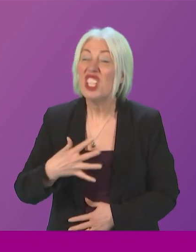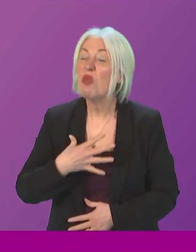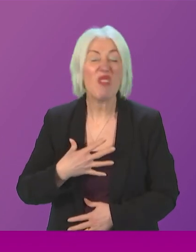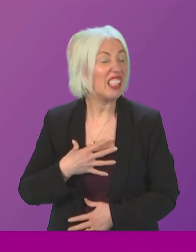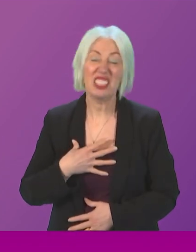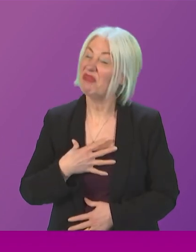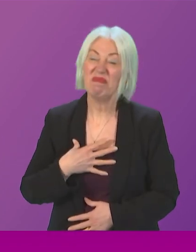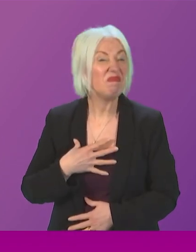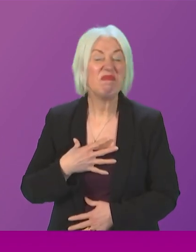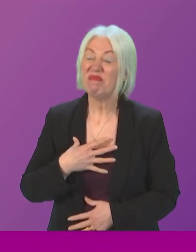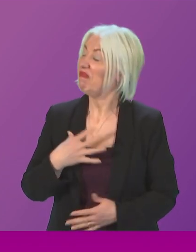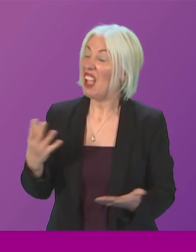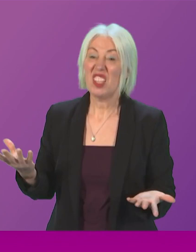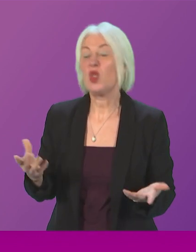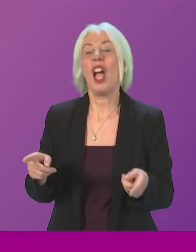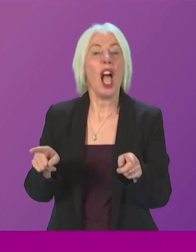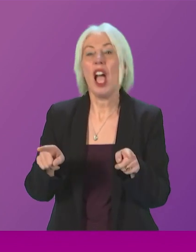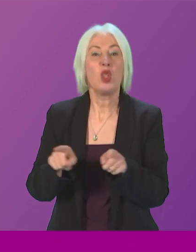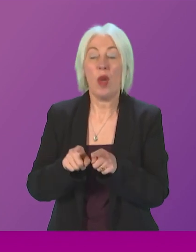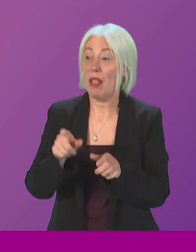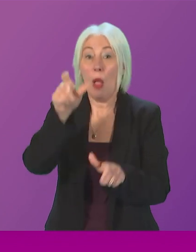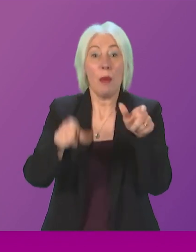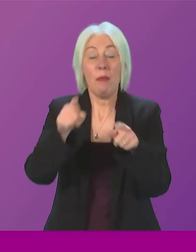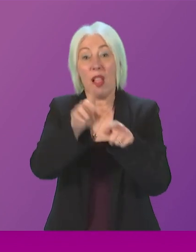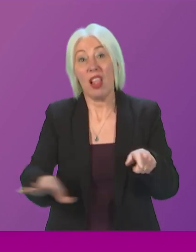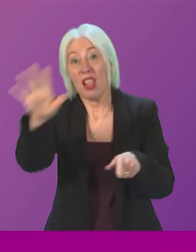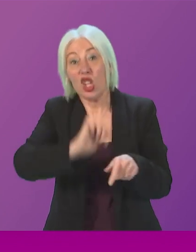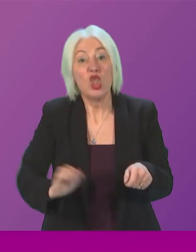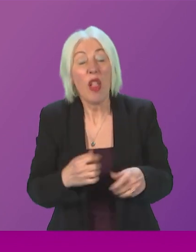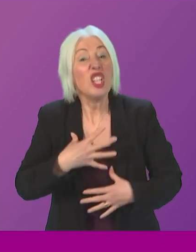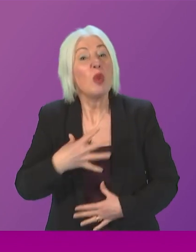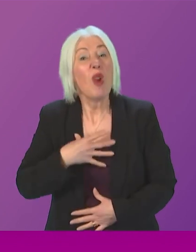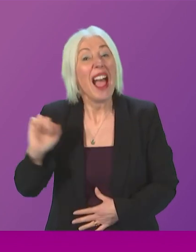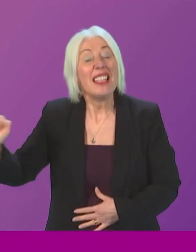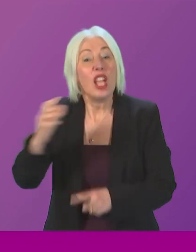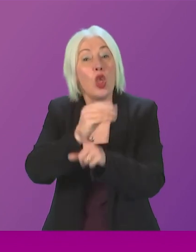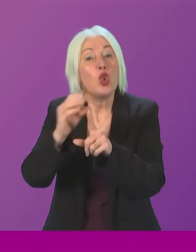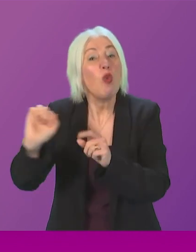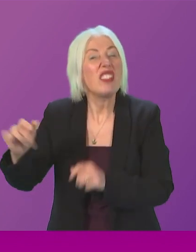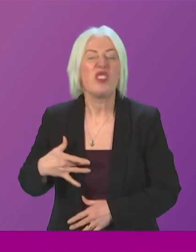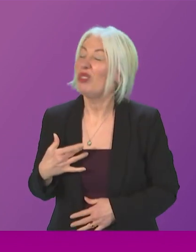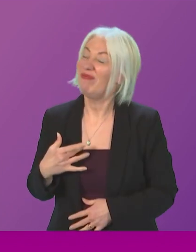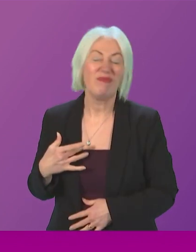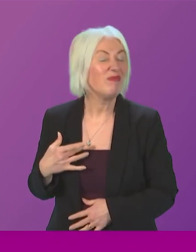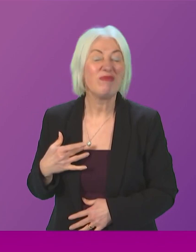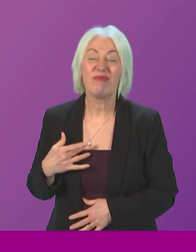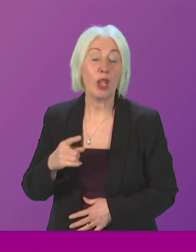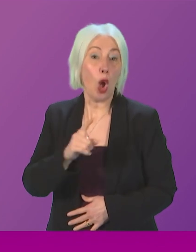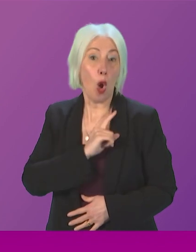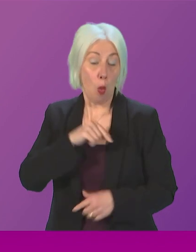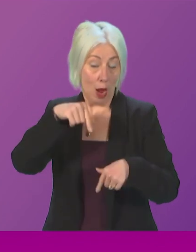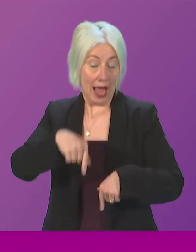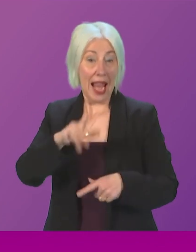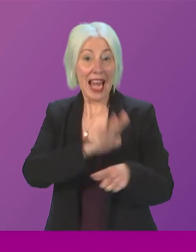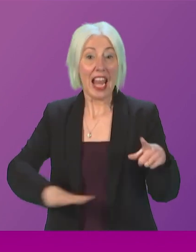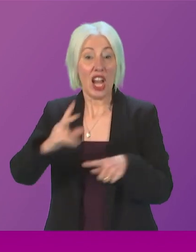and hardly a surprise to the people of Scotland. And in all of that, why are we bringing it a National Care Service